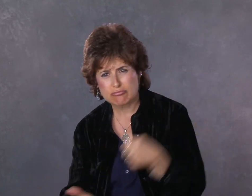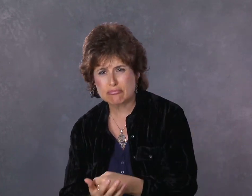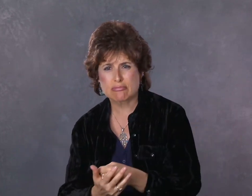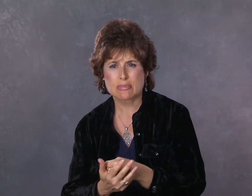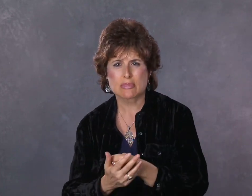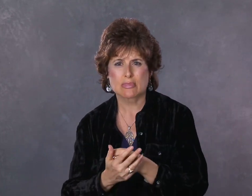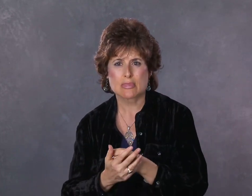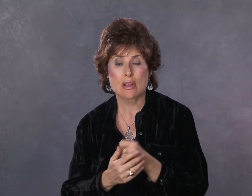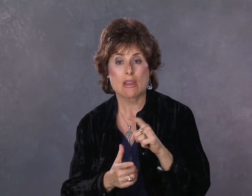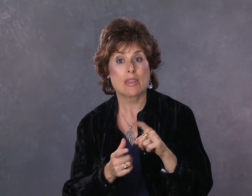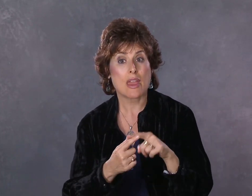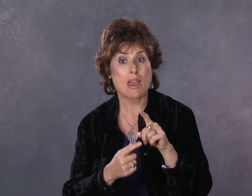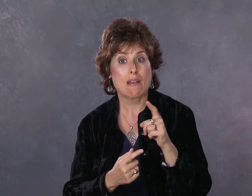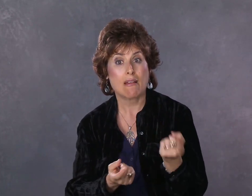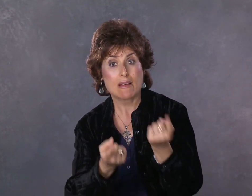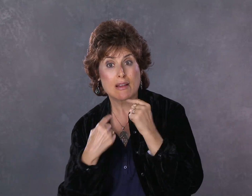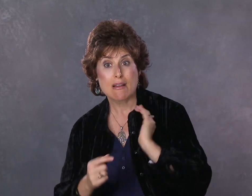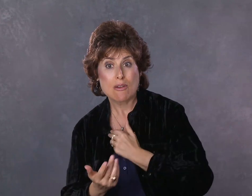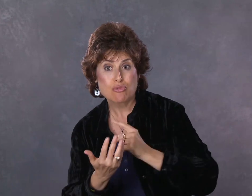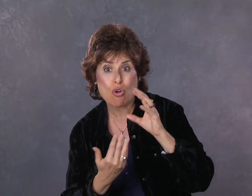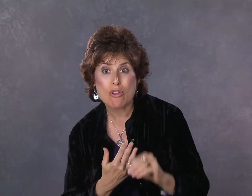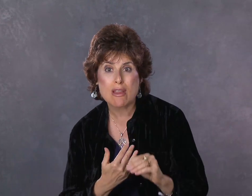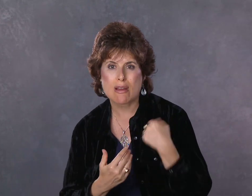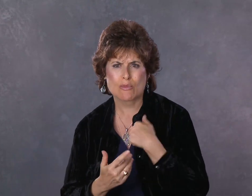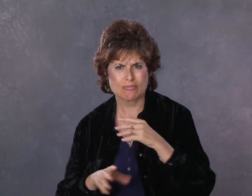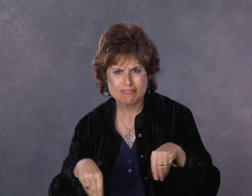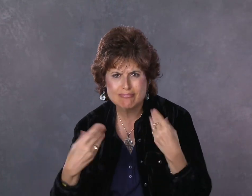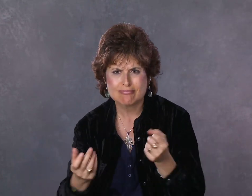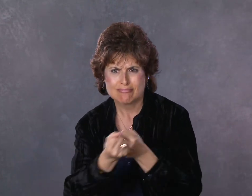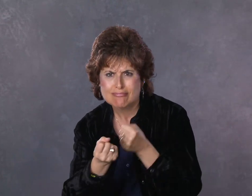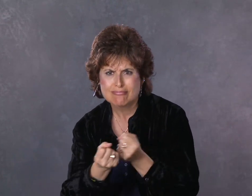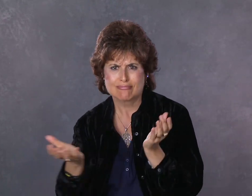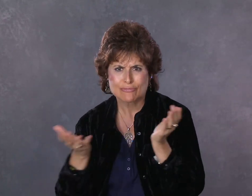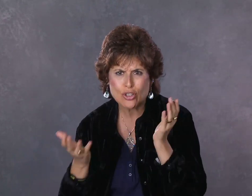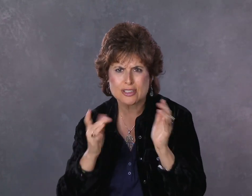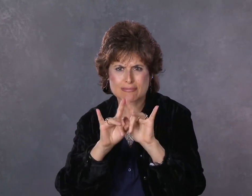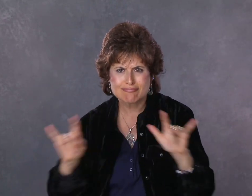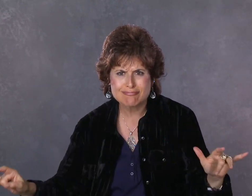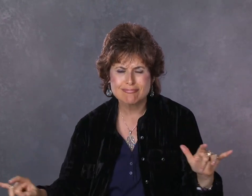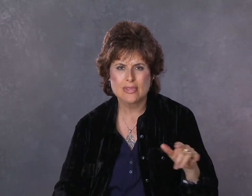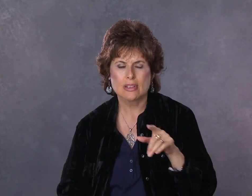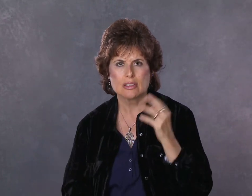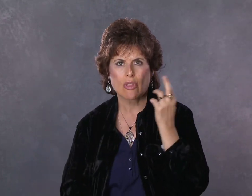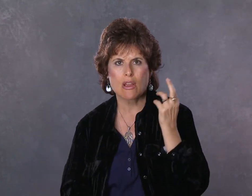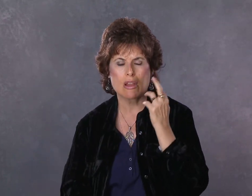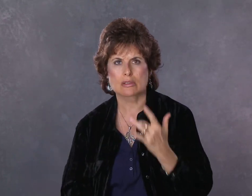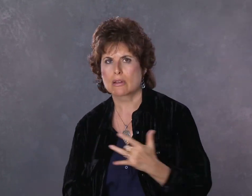spiral and he had really reached bottom and when he came to our program we provided him with support and a variety of